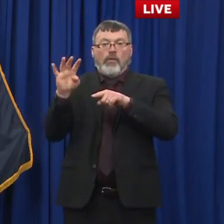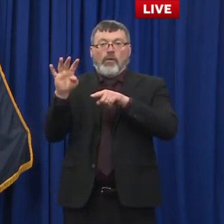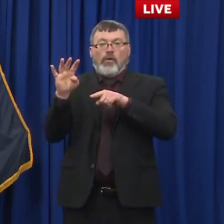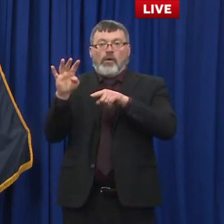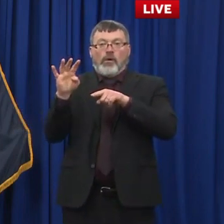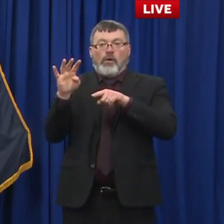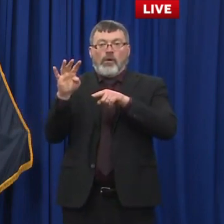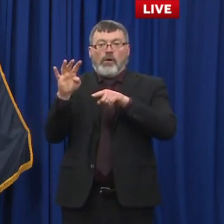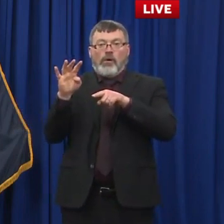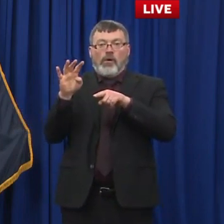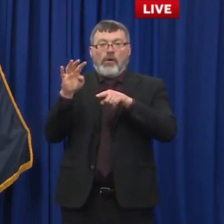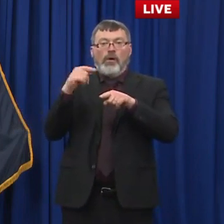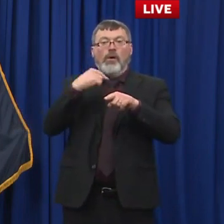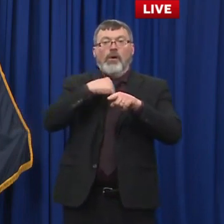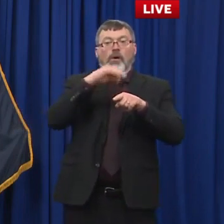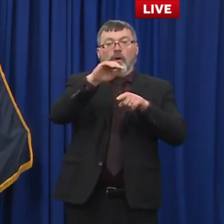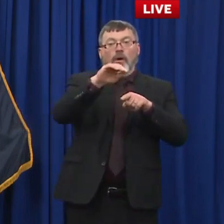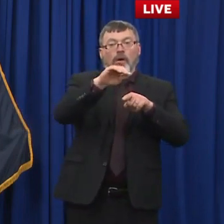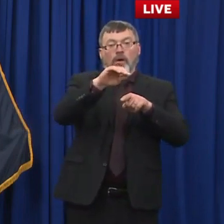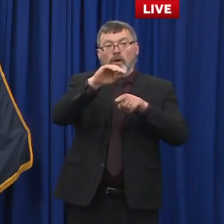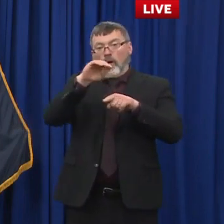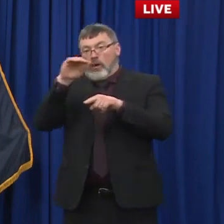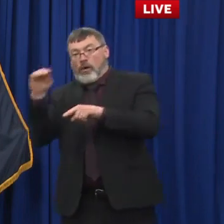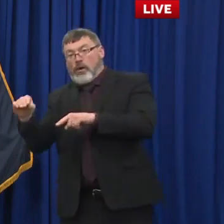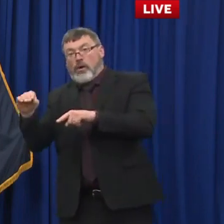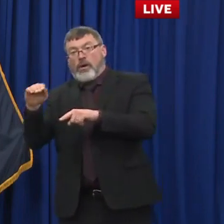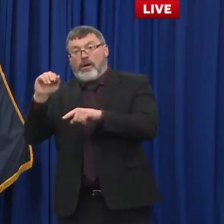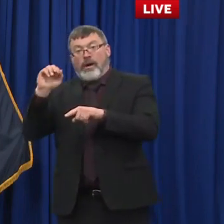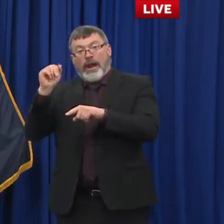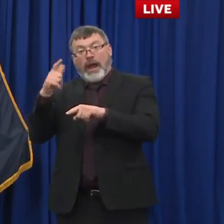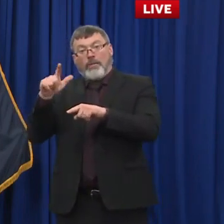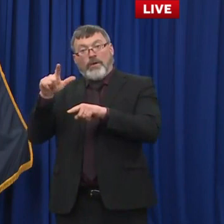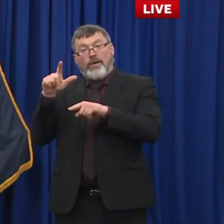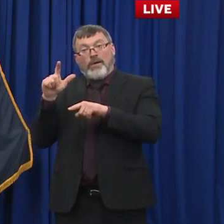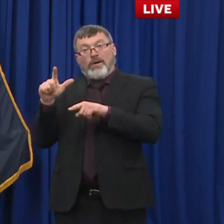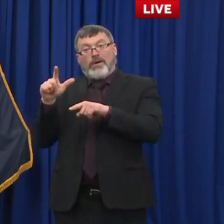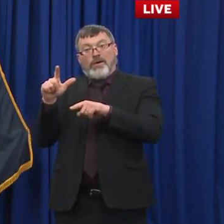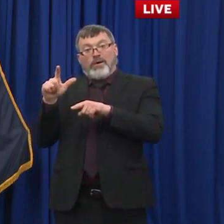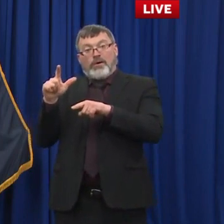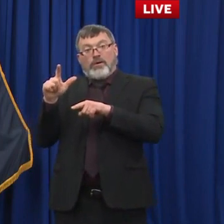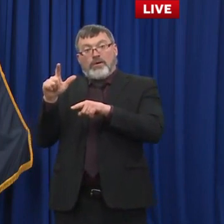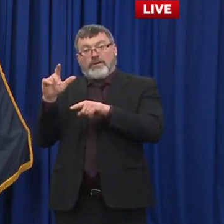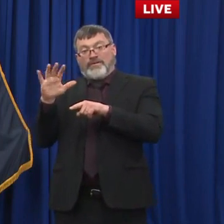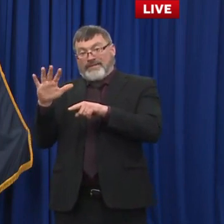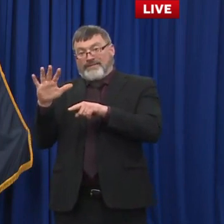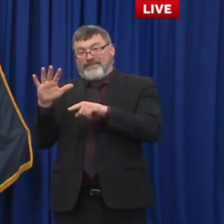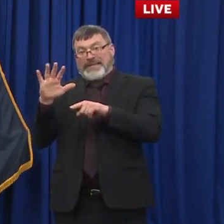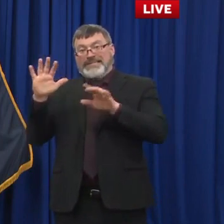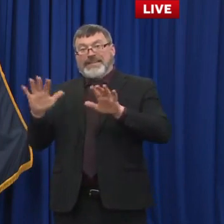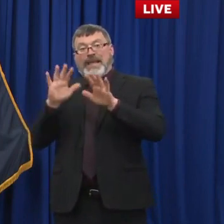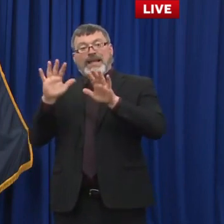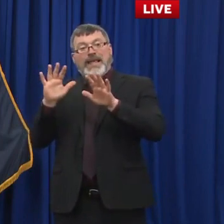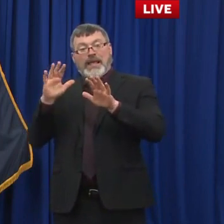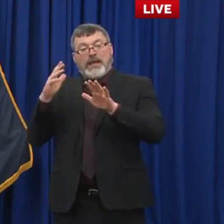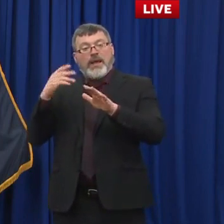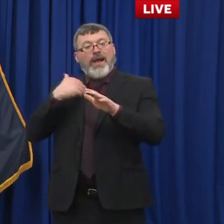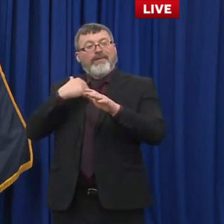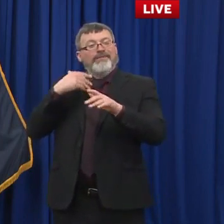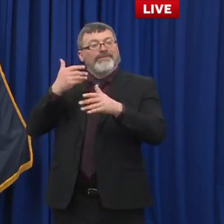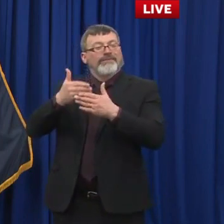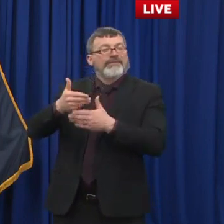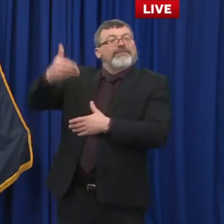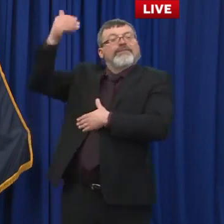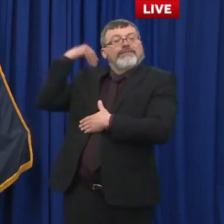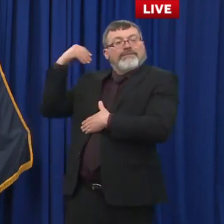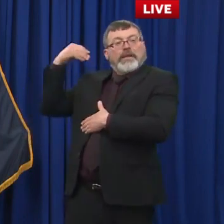Speedway at the end of March. Since we've opened more vaccination sites and have made many more appointments available over the last month, many